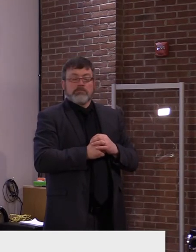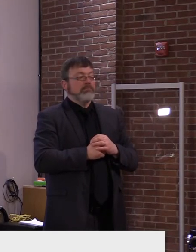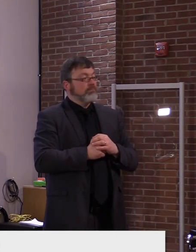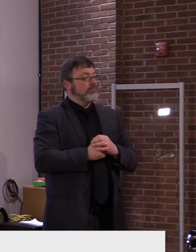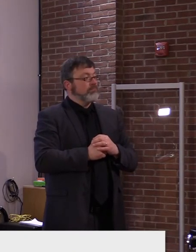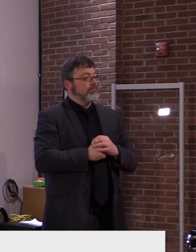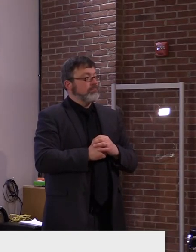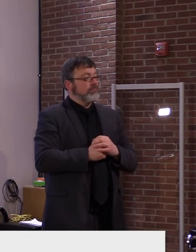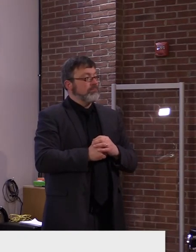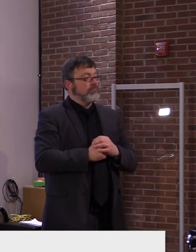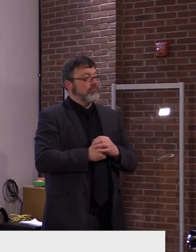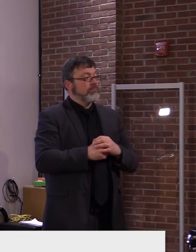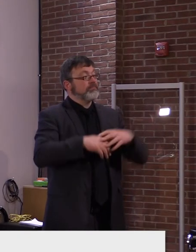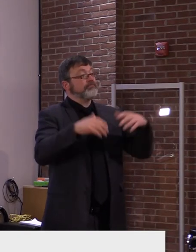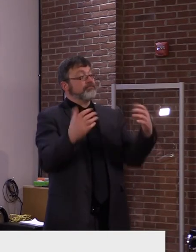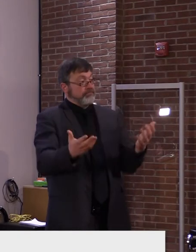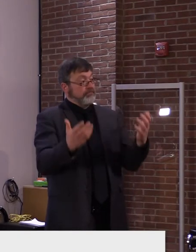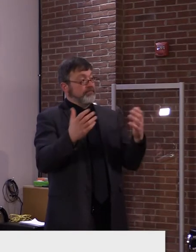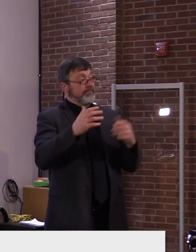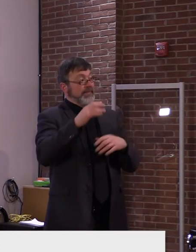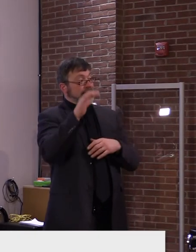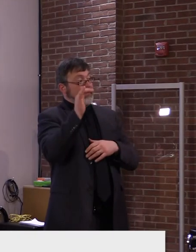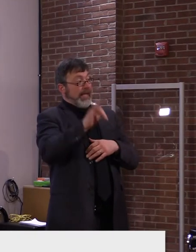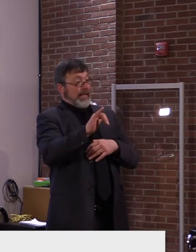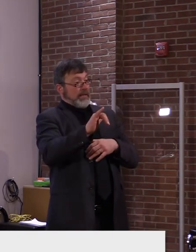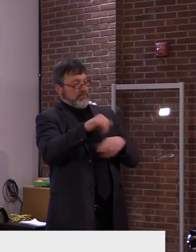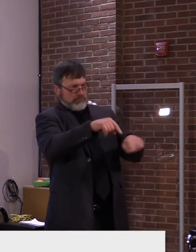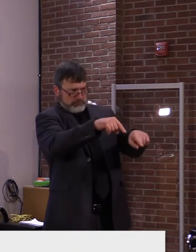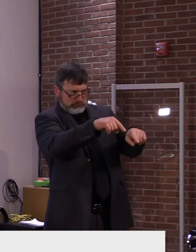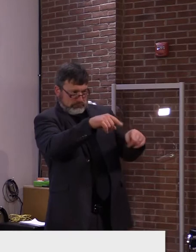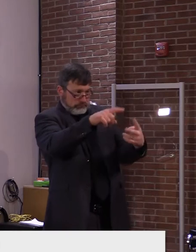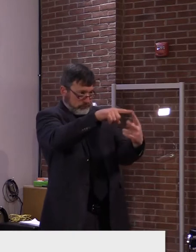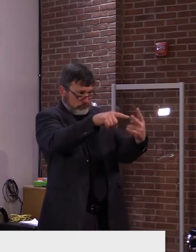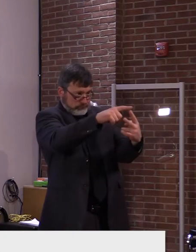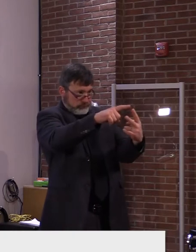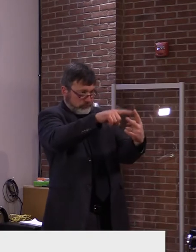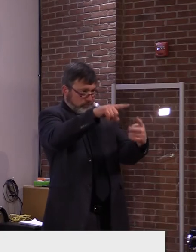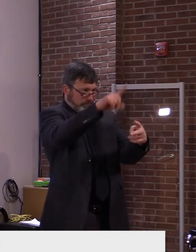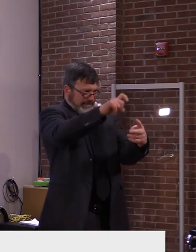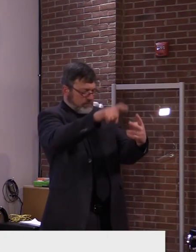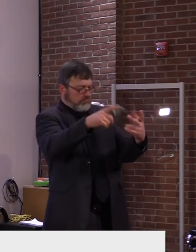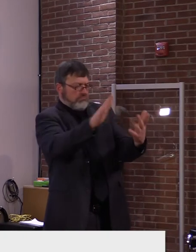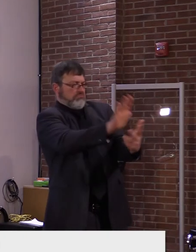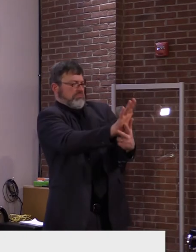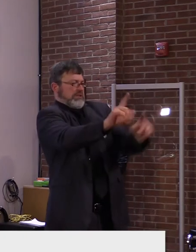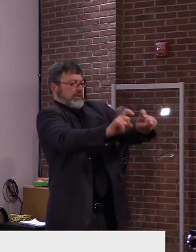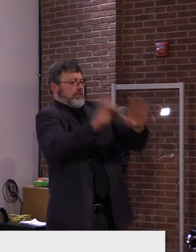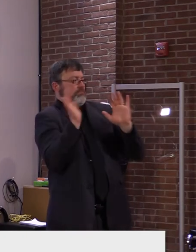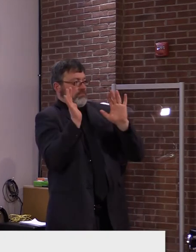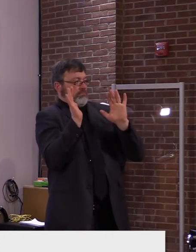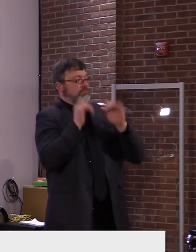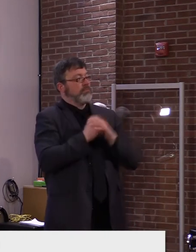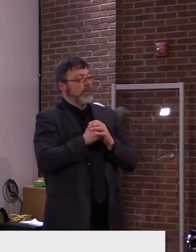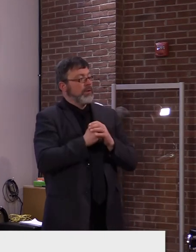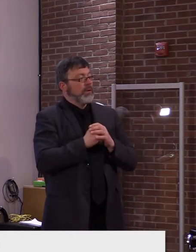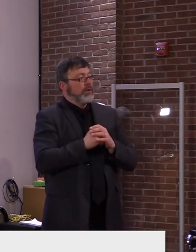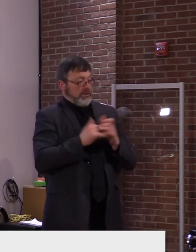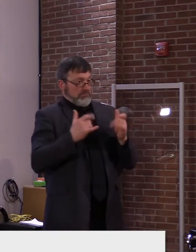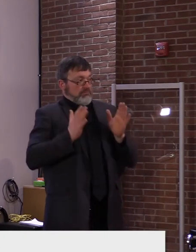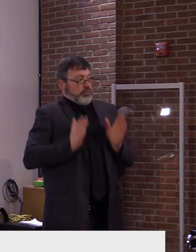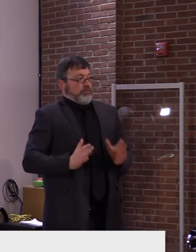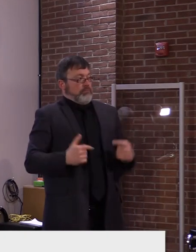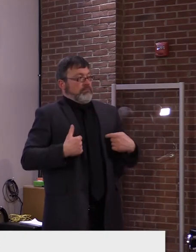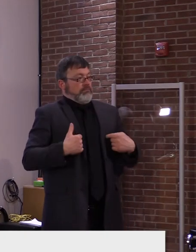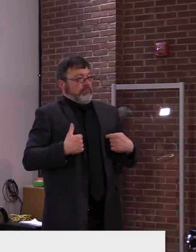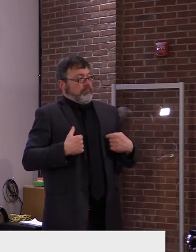the, the test is still the test and if there's enough viable, uh, virus in someone's nose,